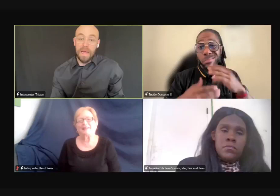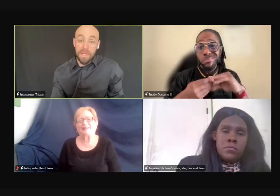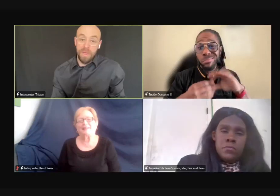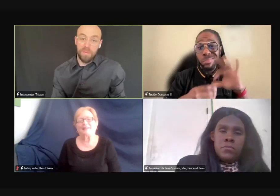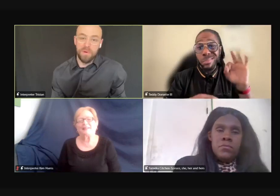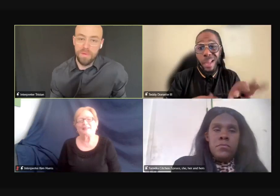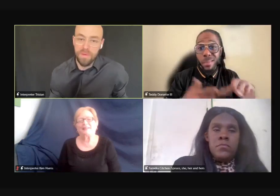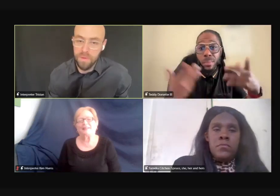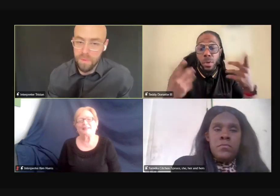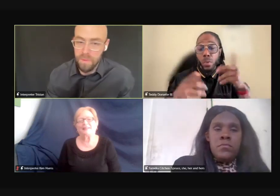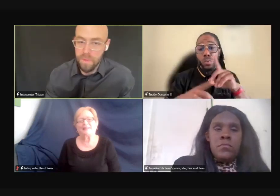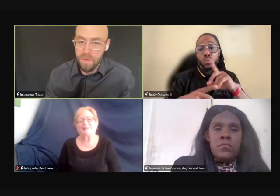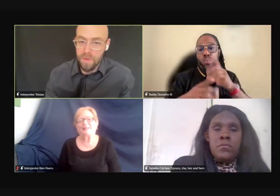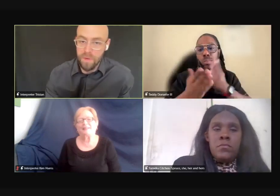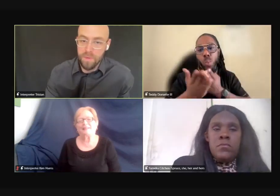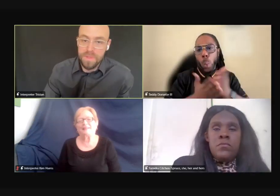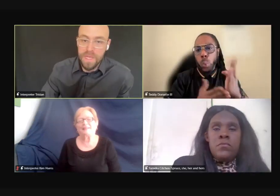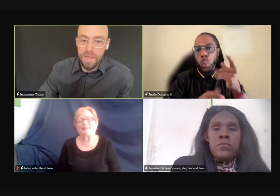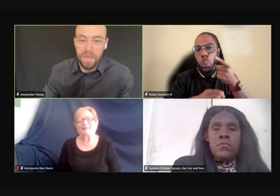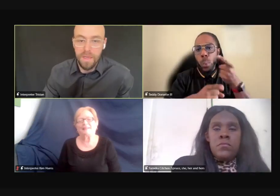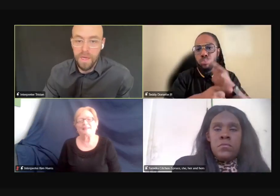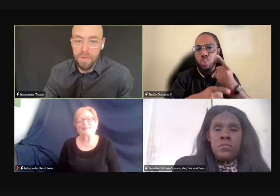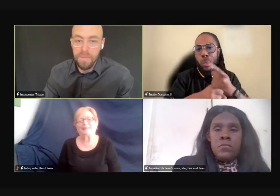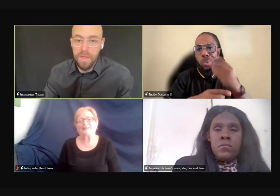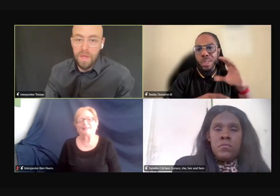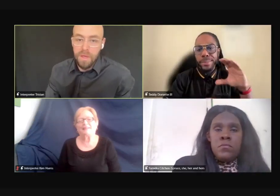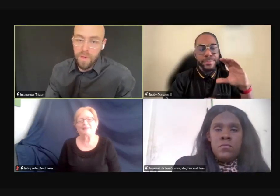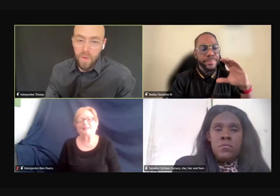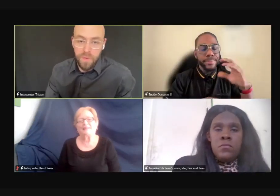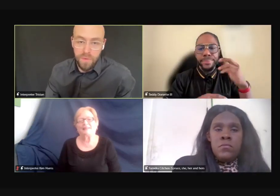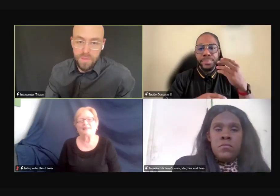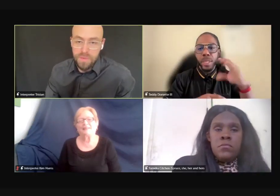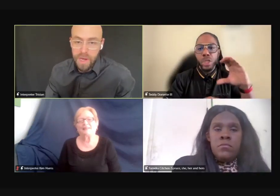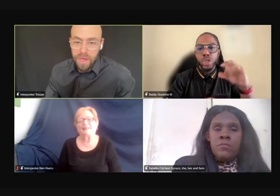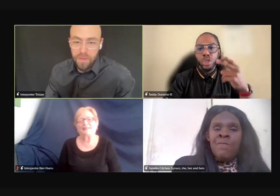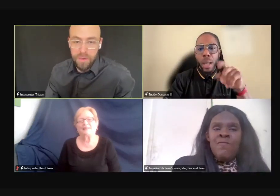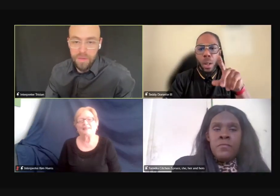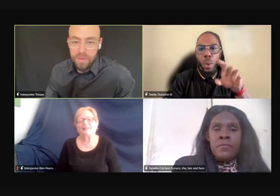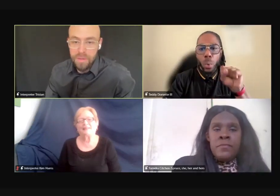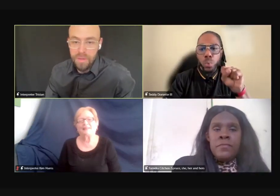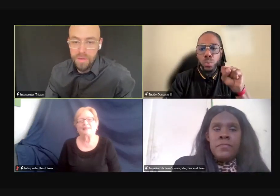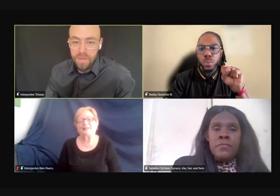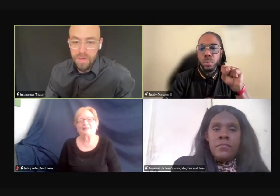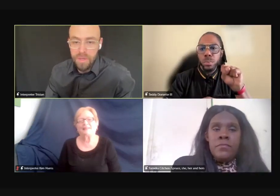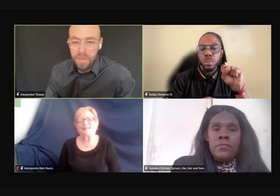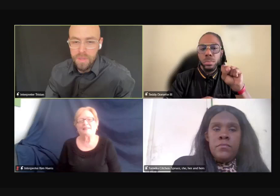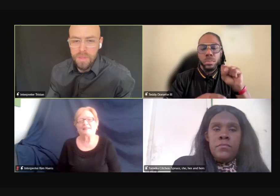many people who, who say that, who go through just regular